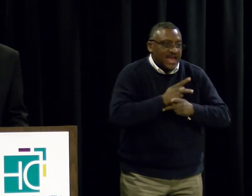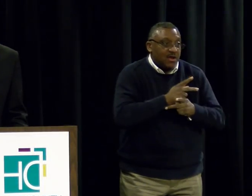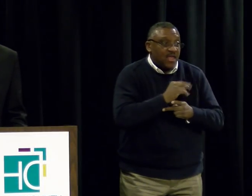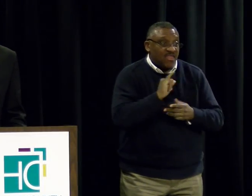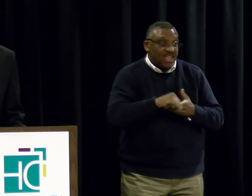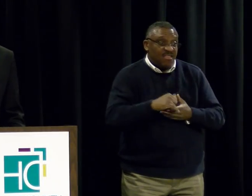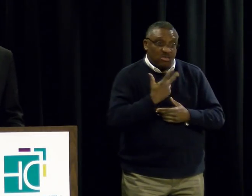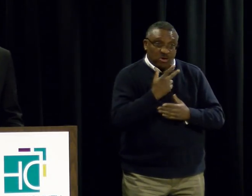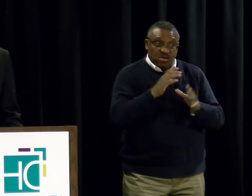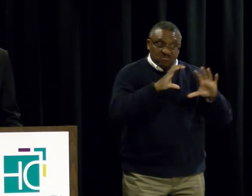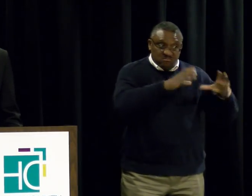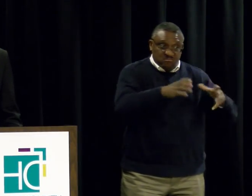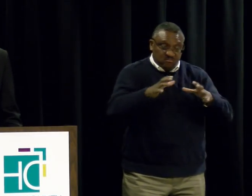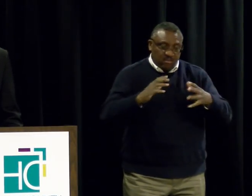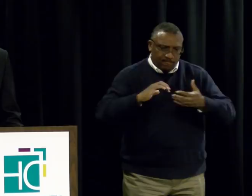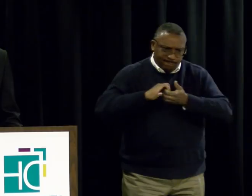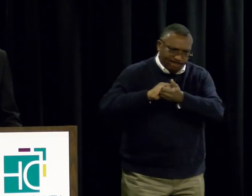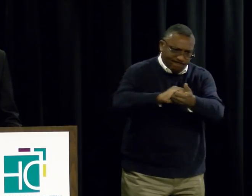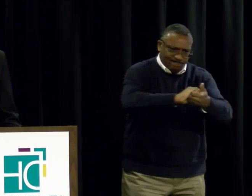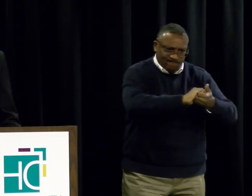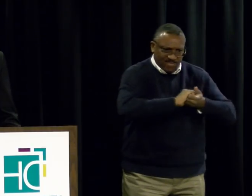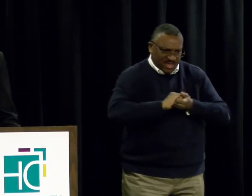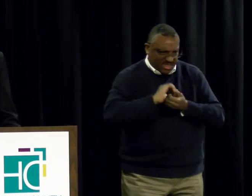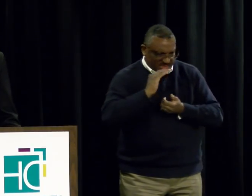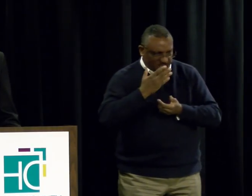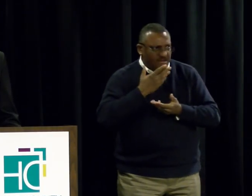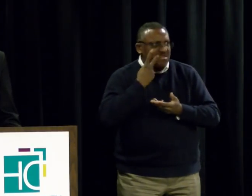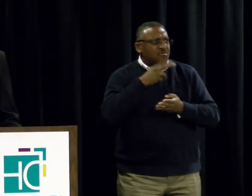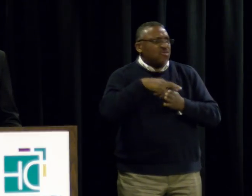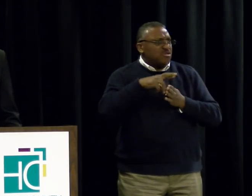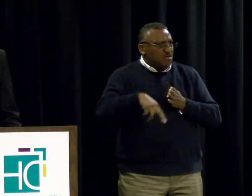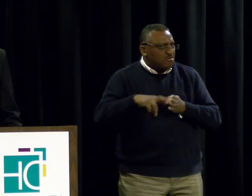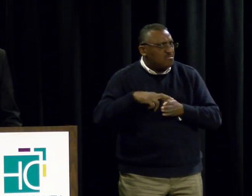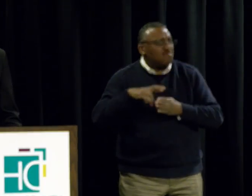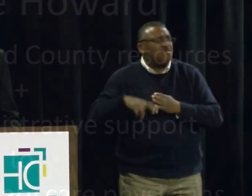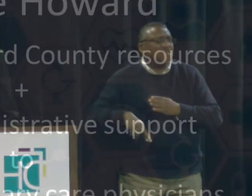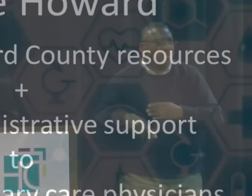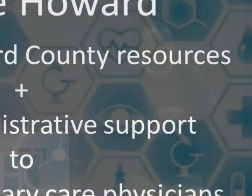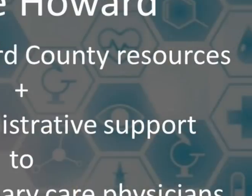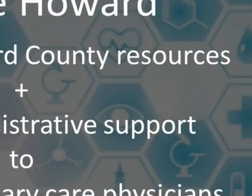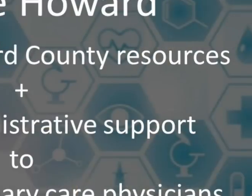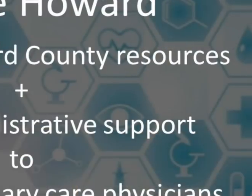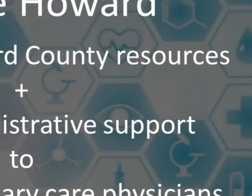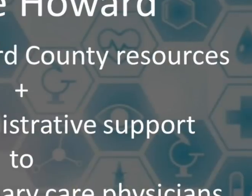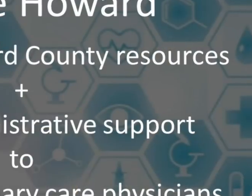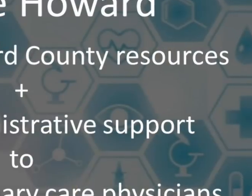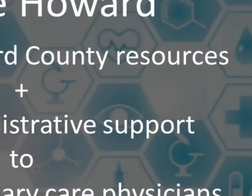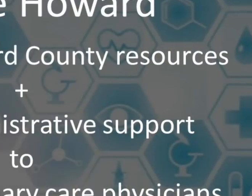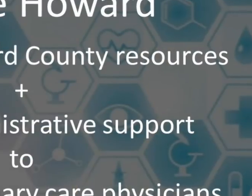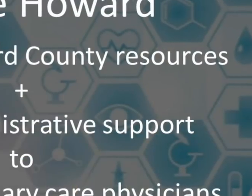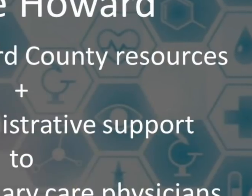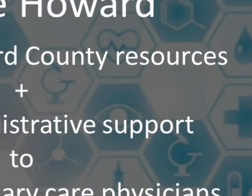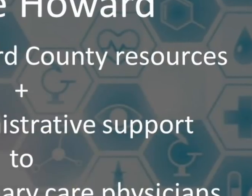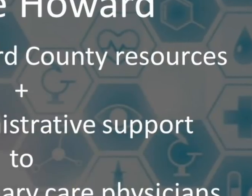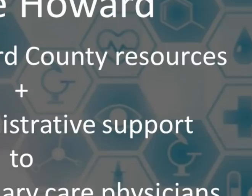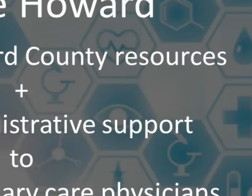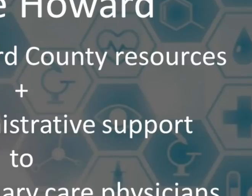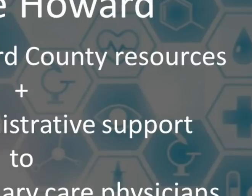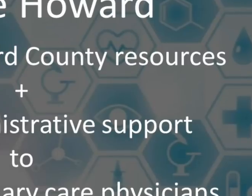showing results. In a few weeks, we'll be announcing the launch of our Practice Howard,